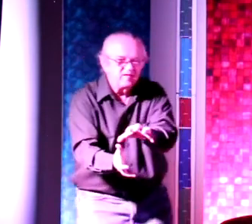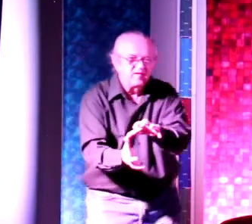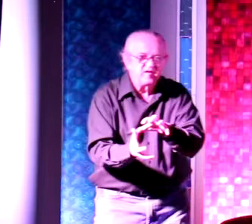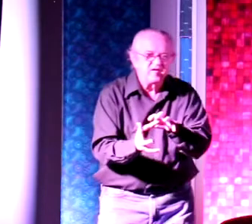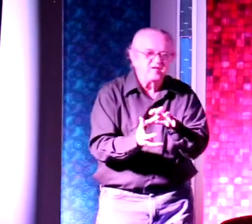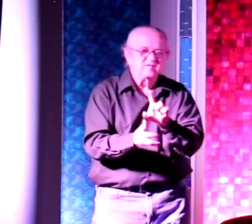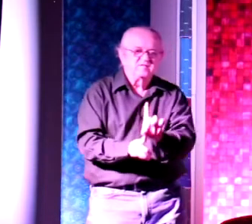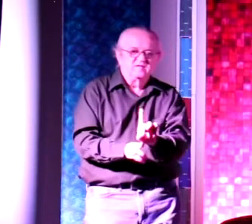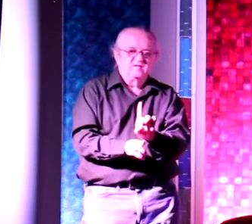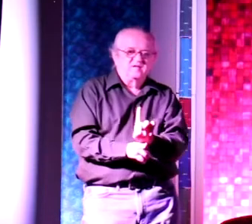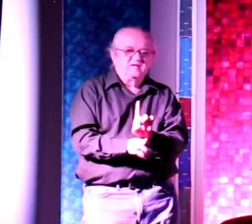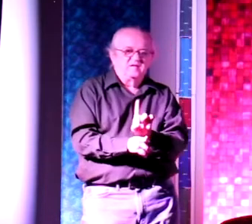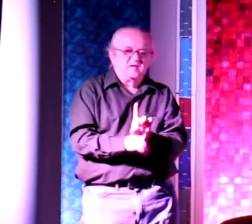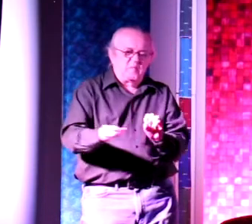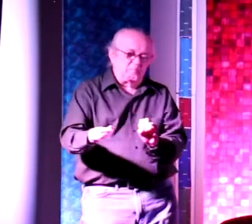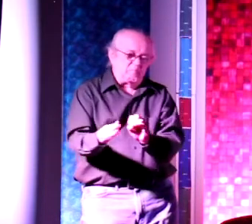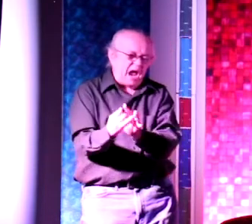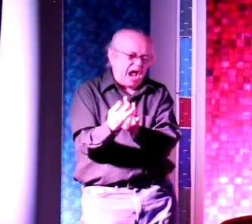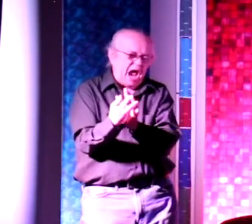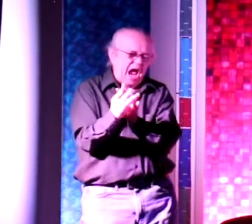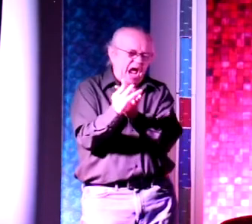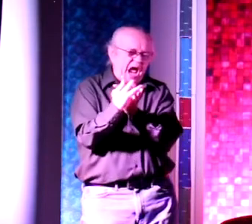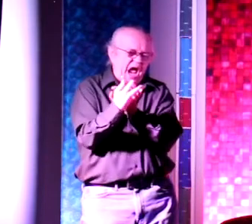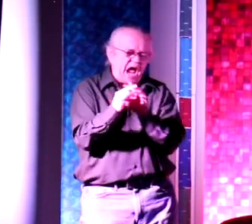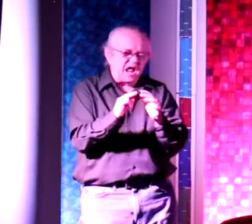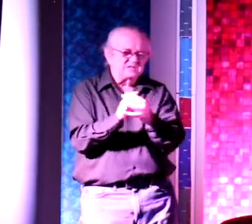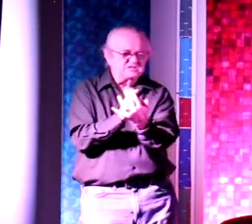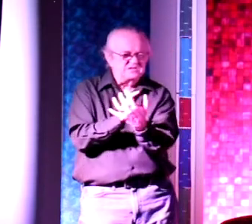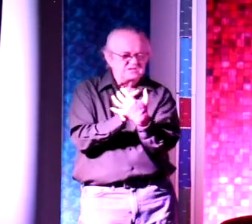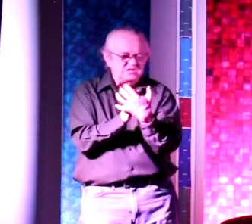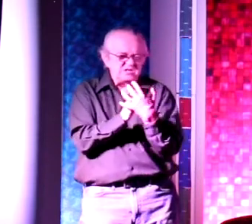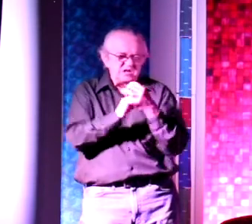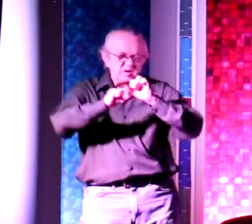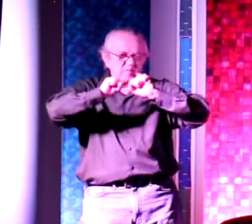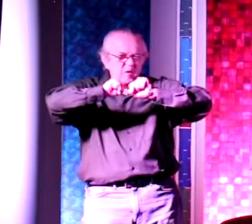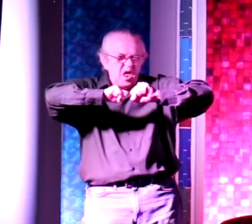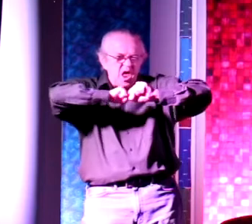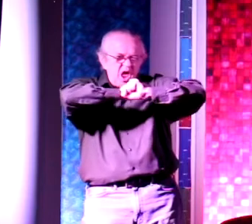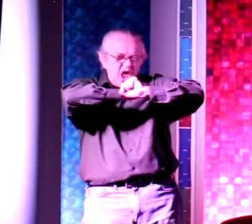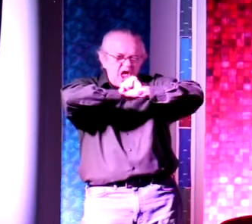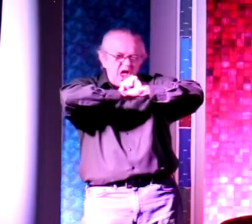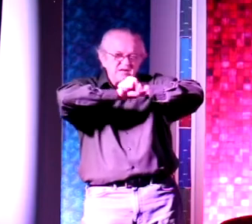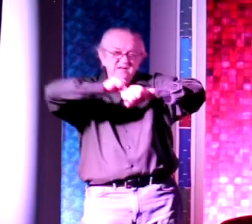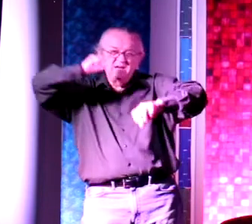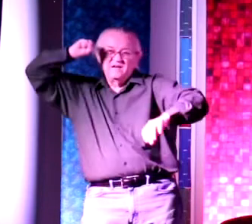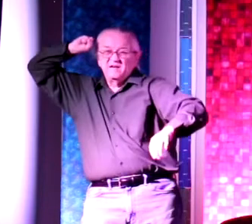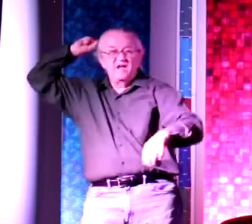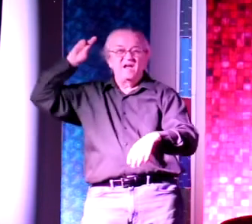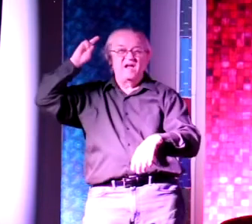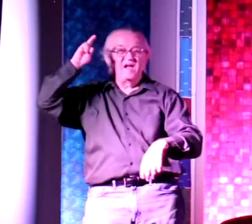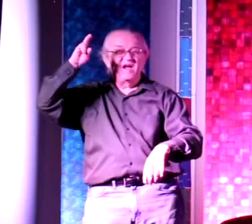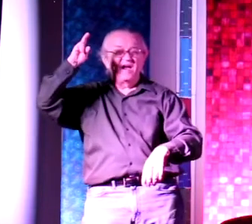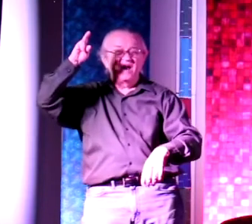as his protection folded around him. And he tossed that ball down into the darkness, and out of nowhere came